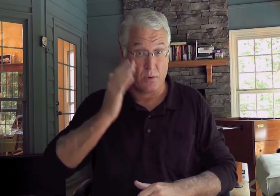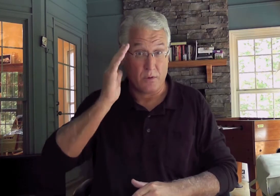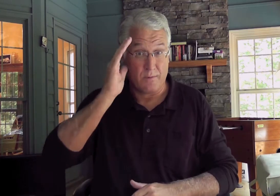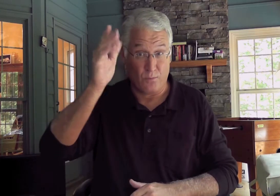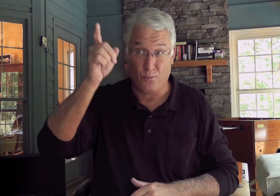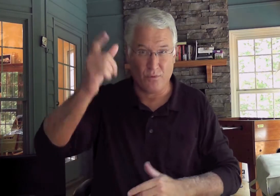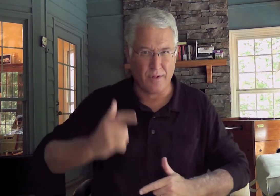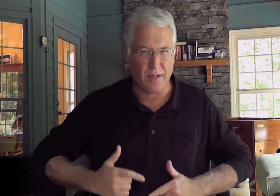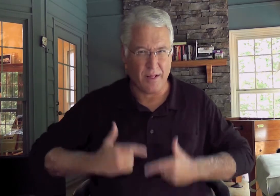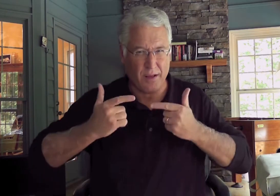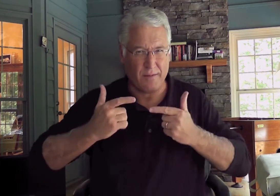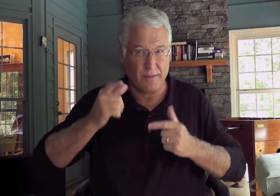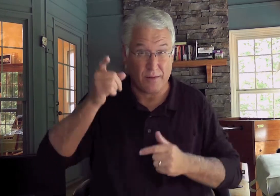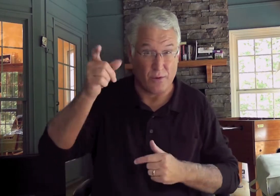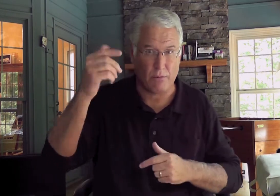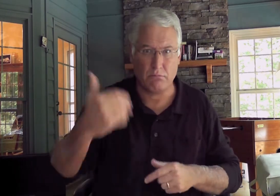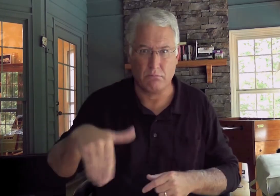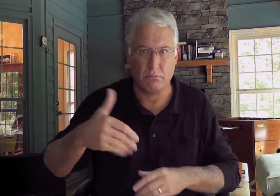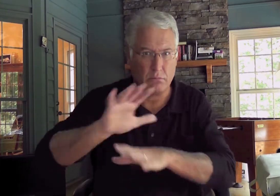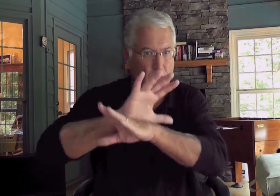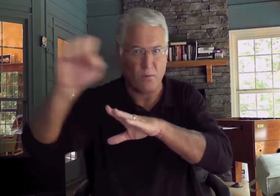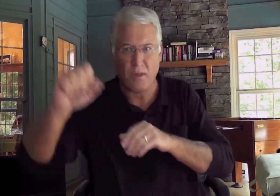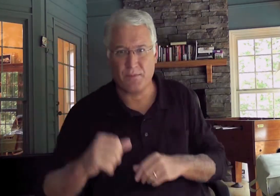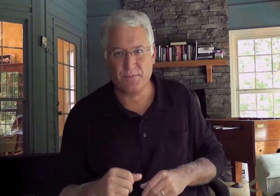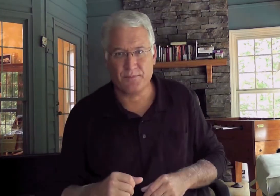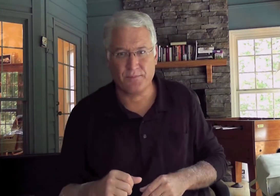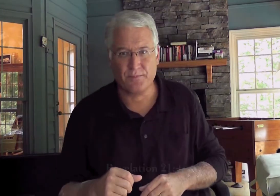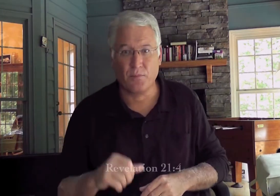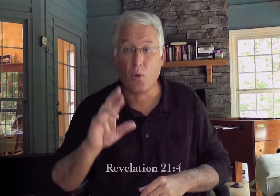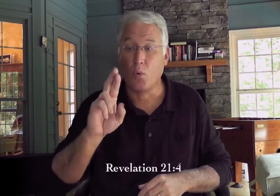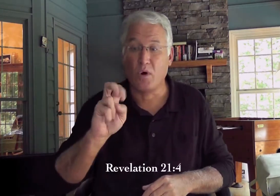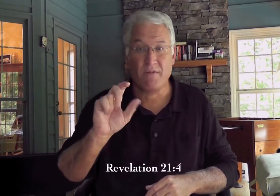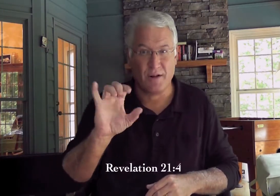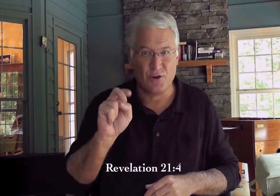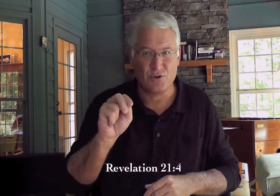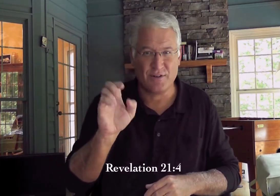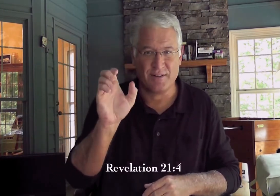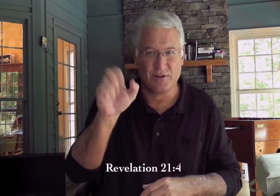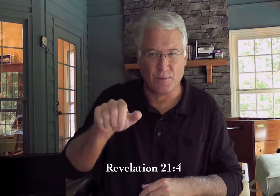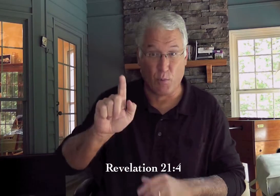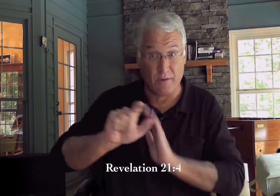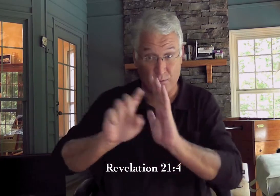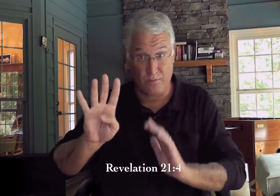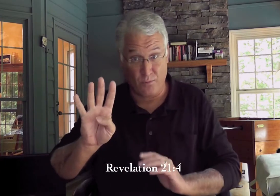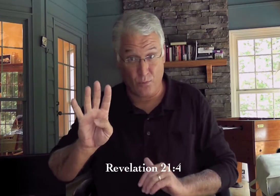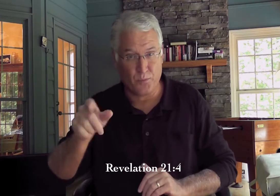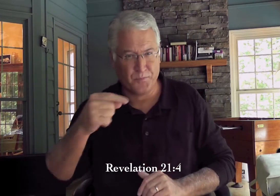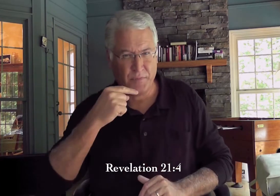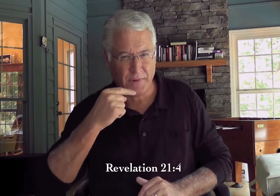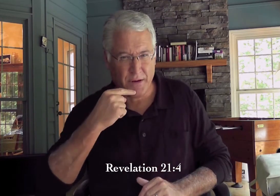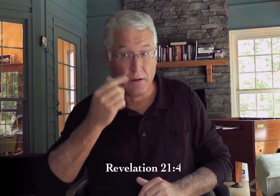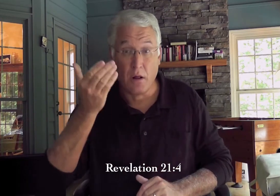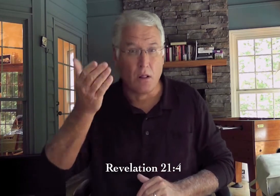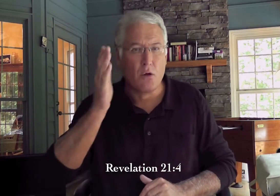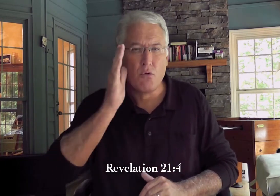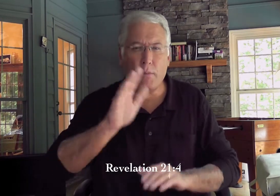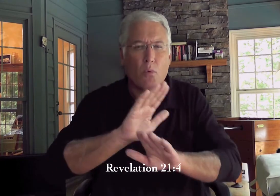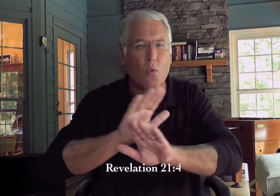compared to the future life in heaven. There's no comparison to it. Revelation 21, 4. It